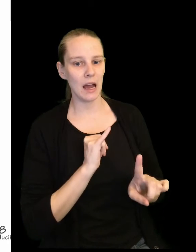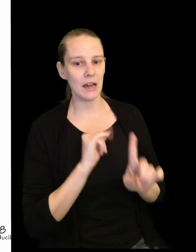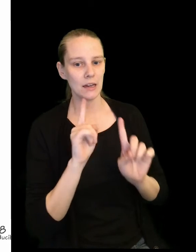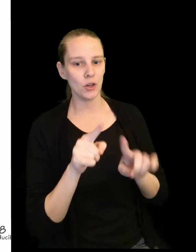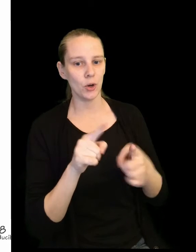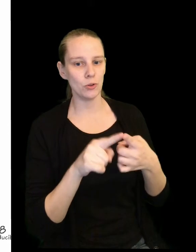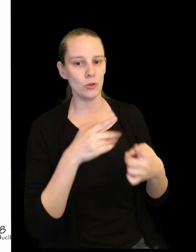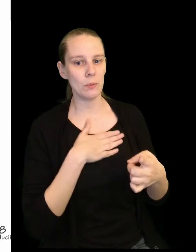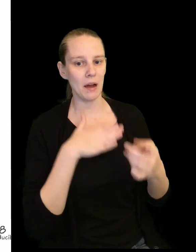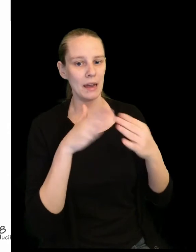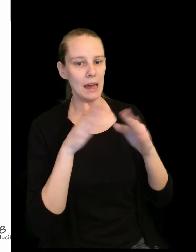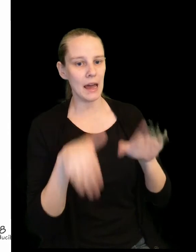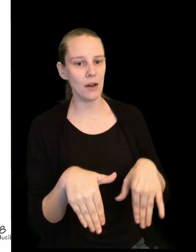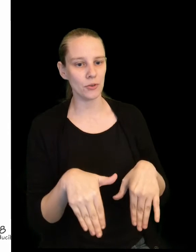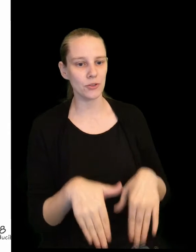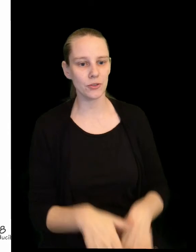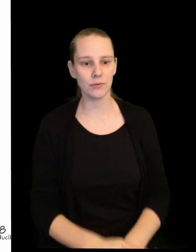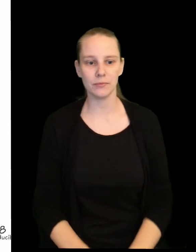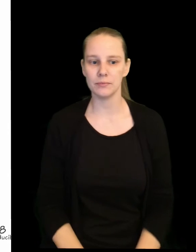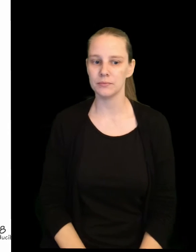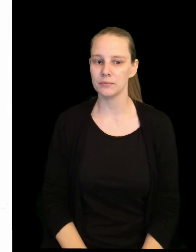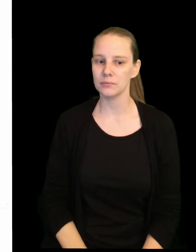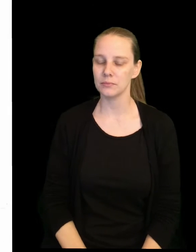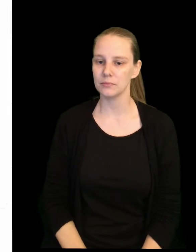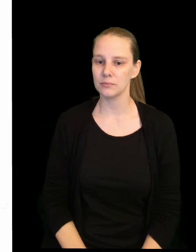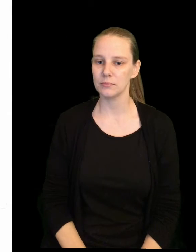when I go to my house.